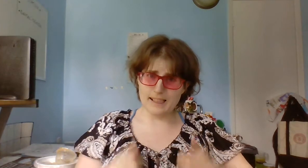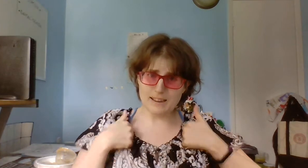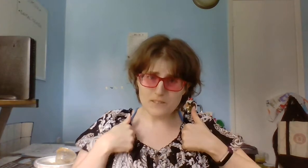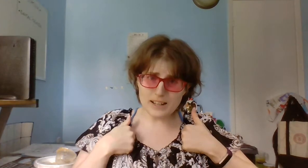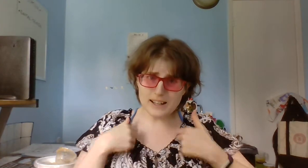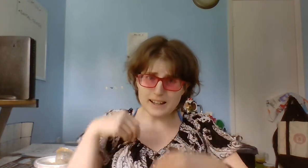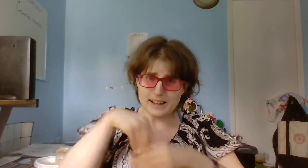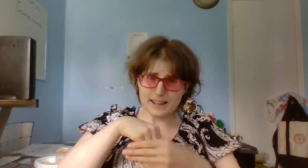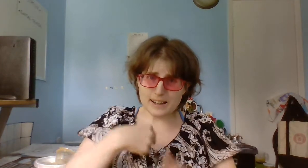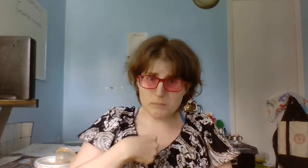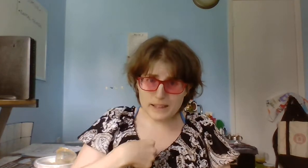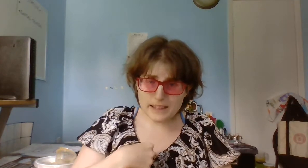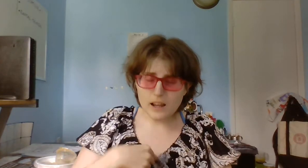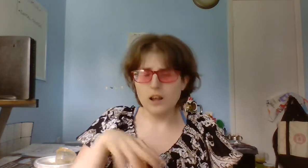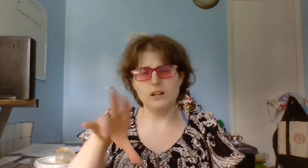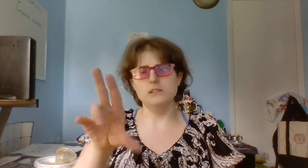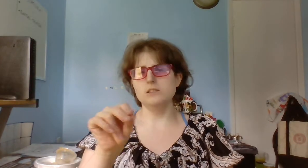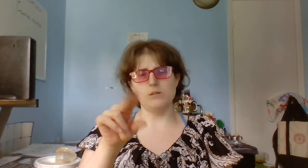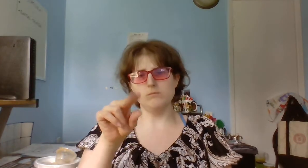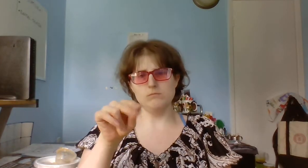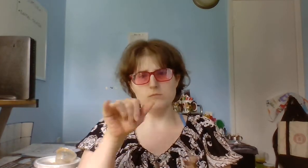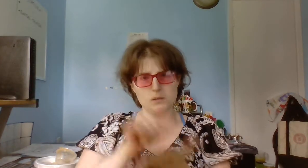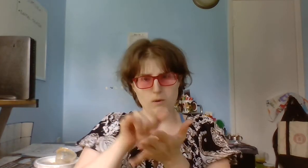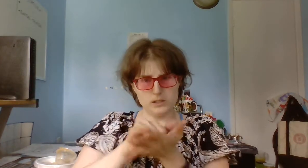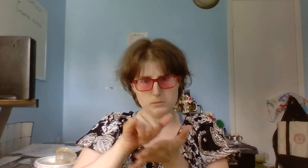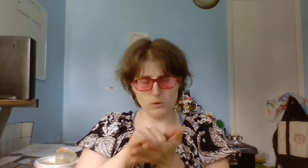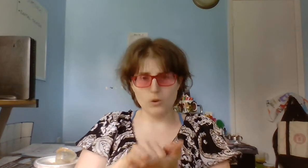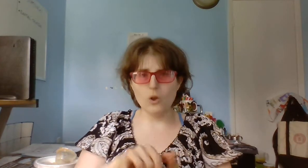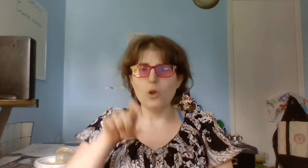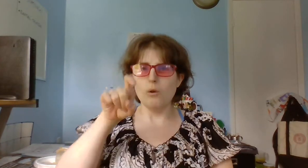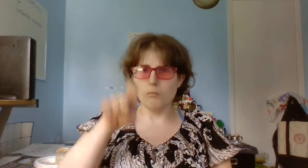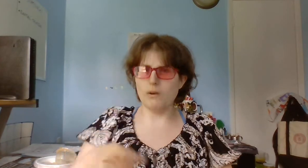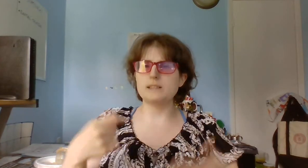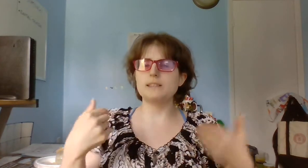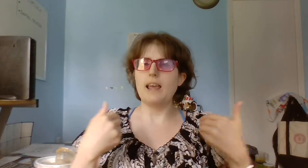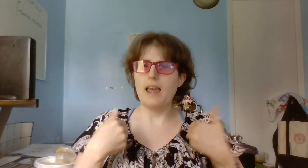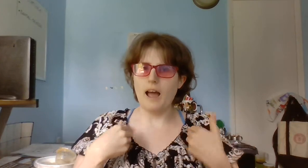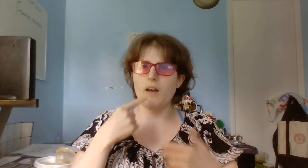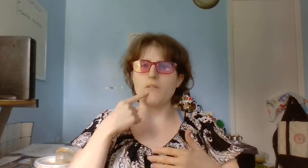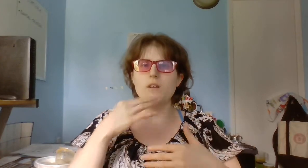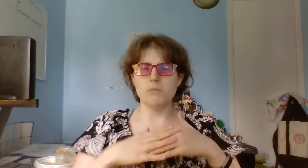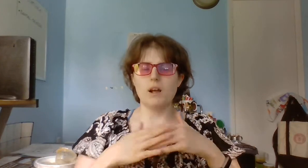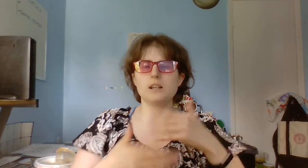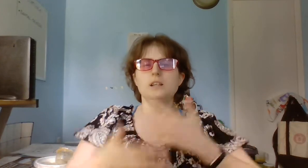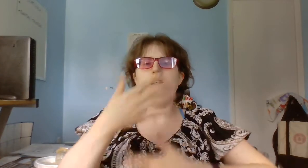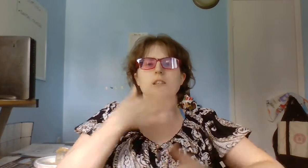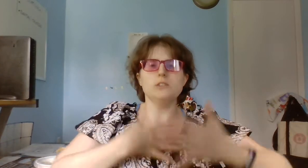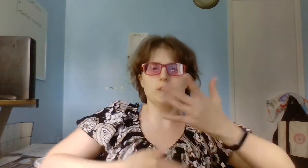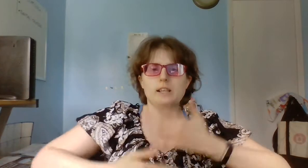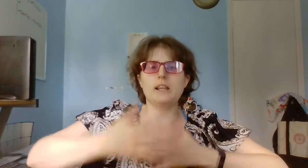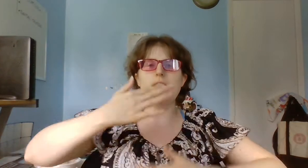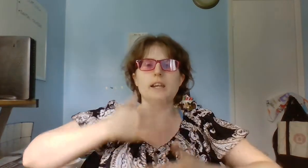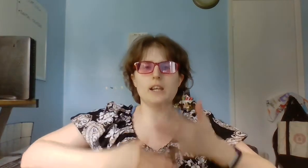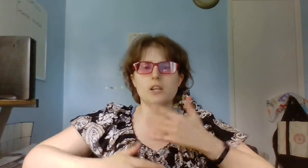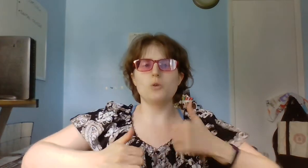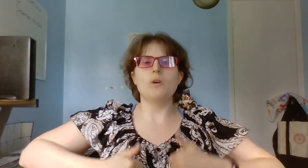living in me? No, impossible. You must have blood circulating in you,